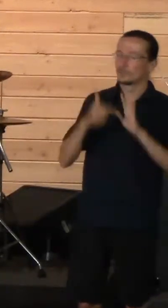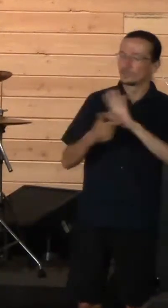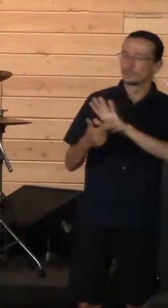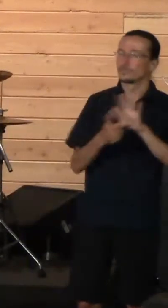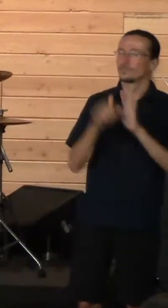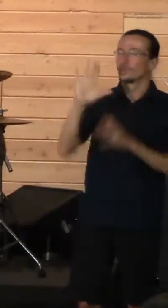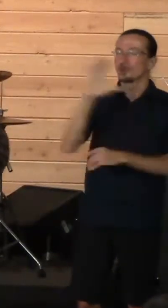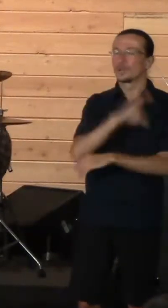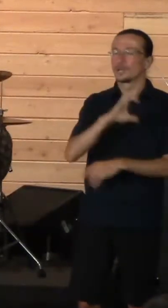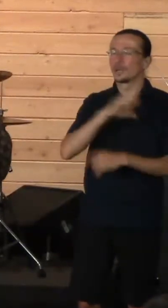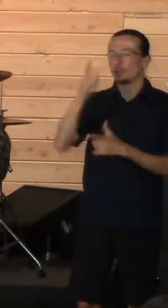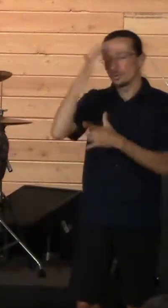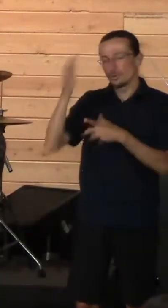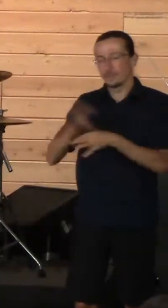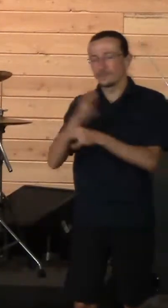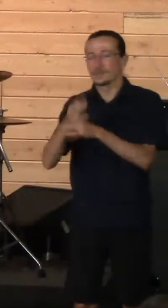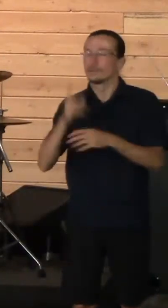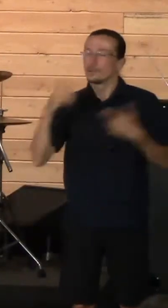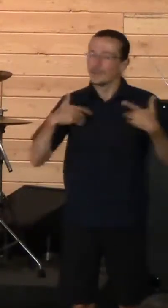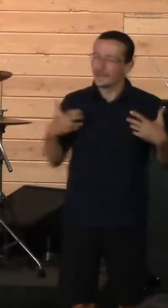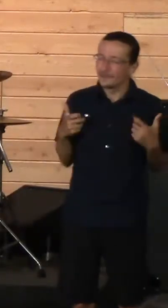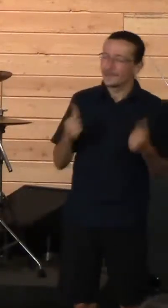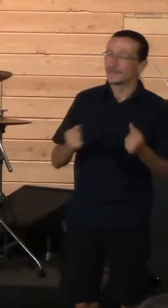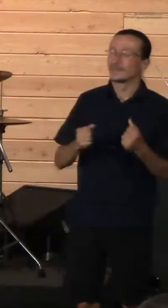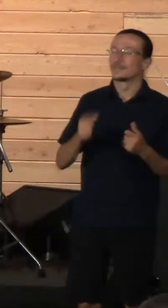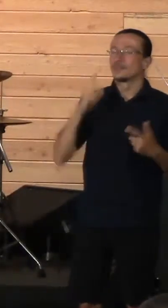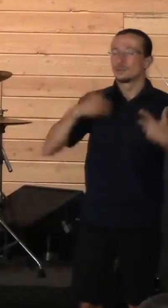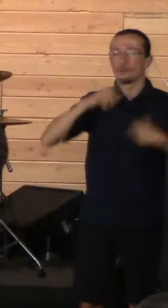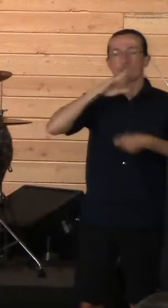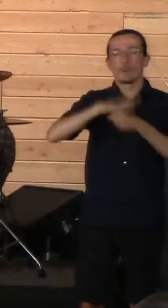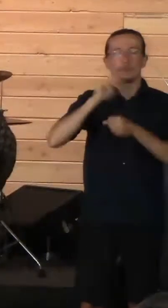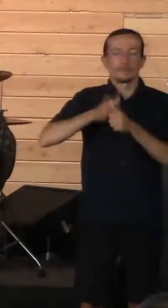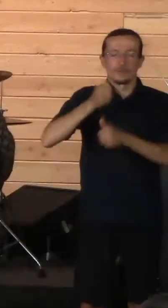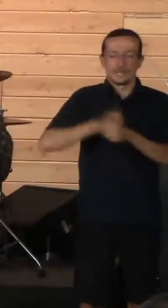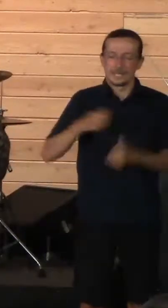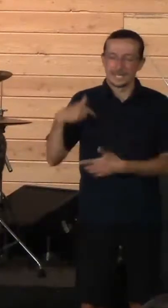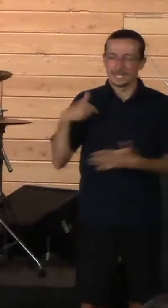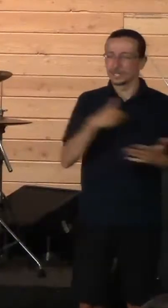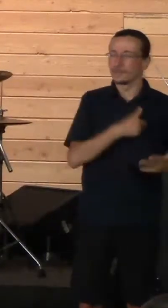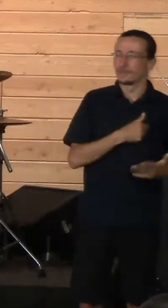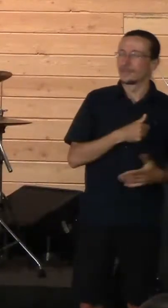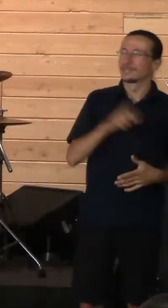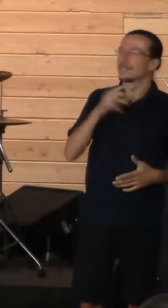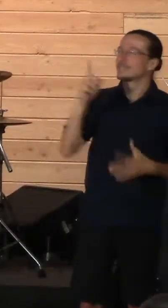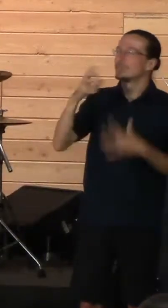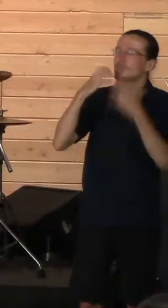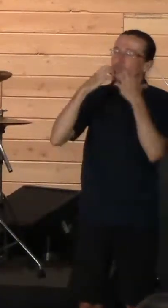there is healing. And you have promises over each and every single one of us, and you care.